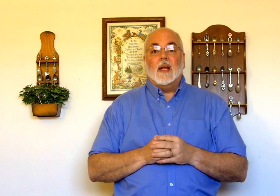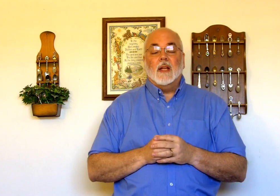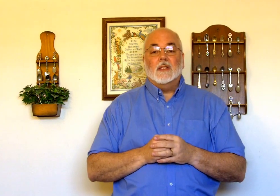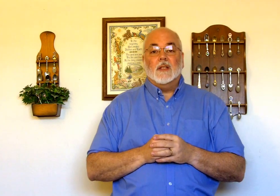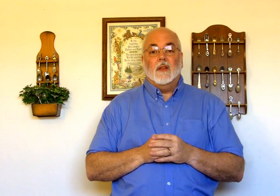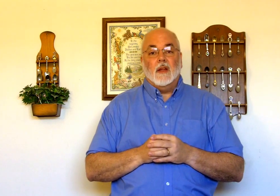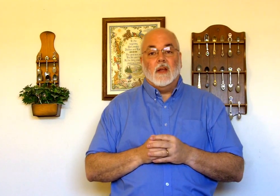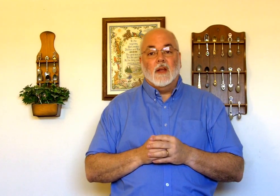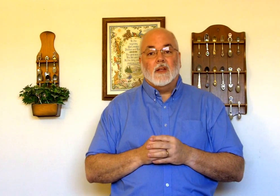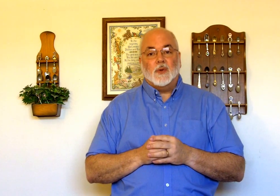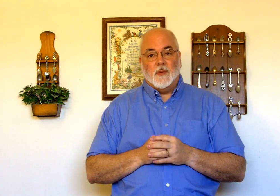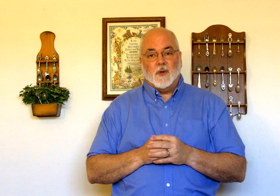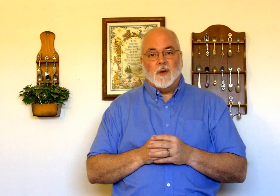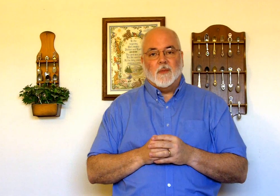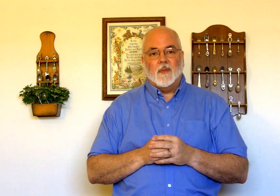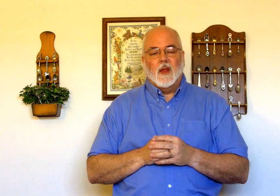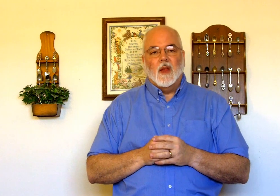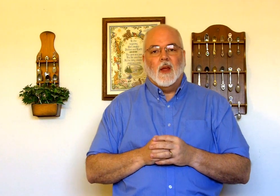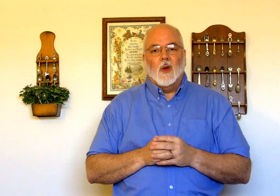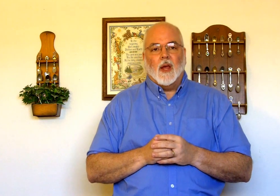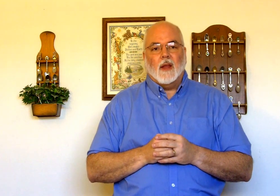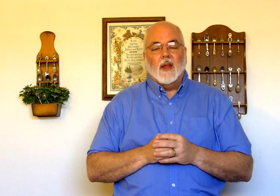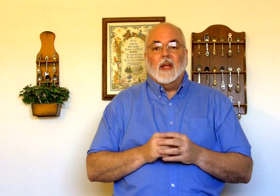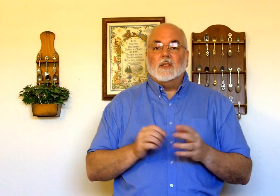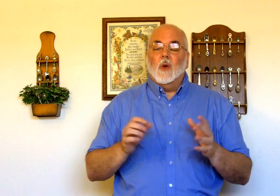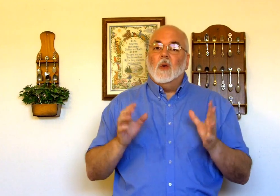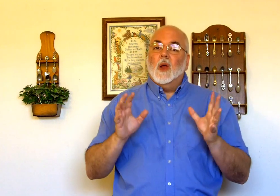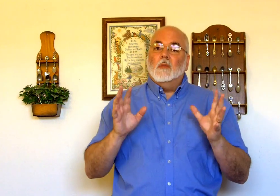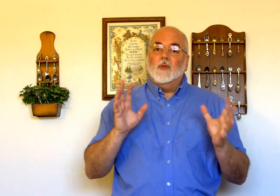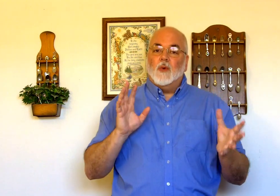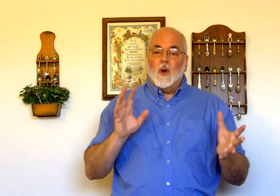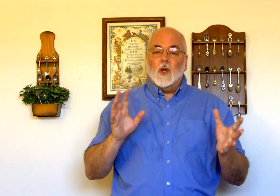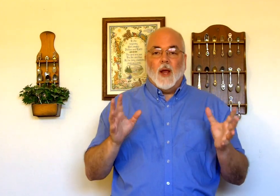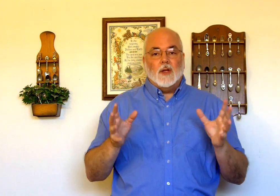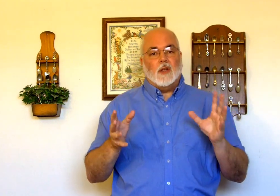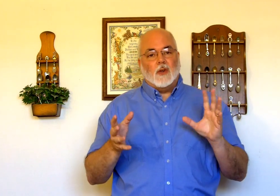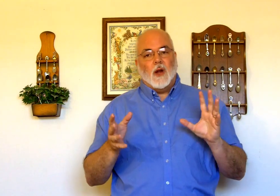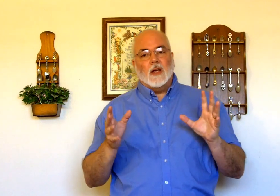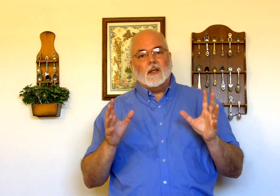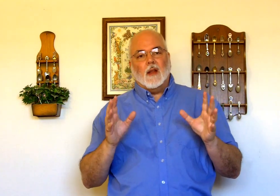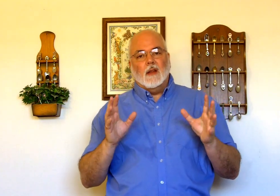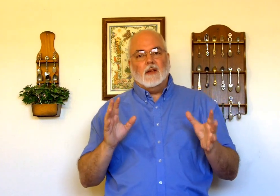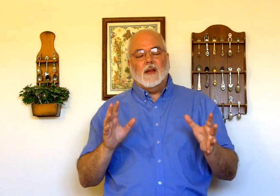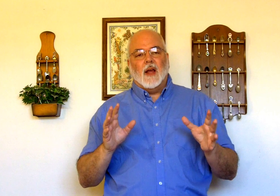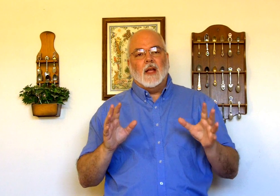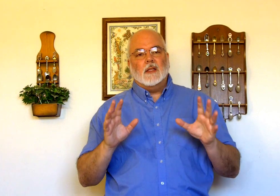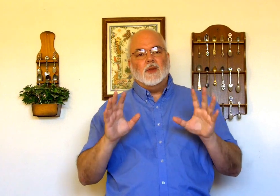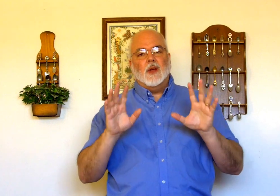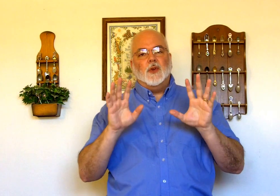is the scripture okay so before you actually start trying to sign this i suggest you